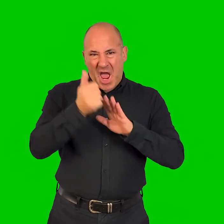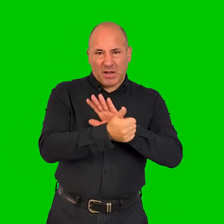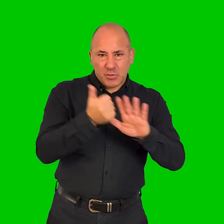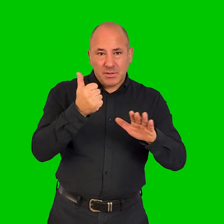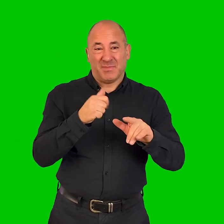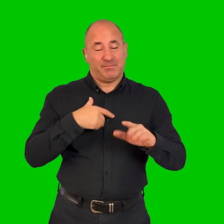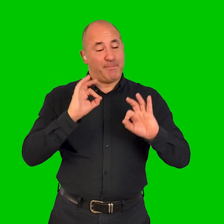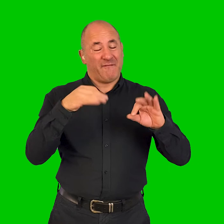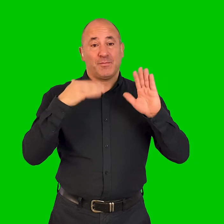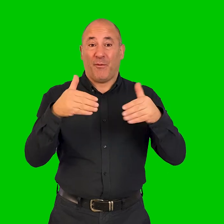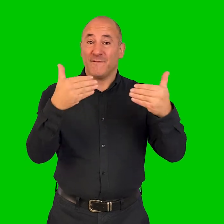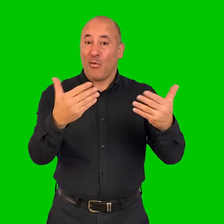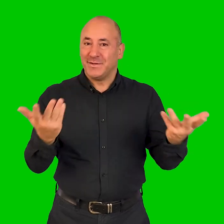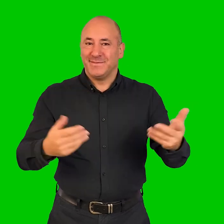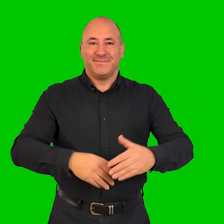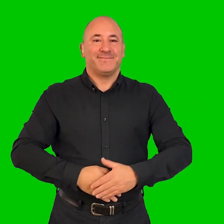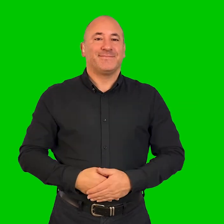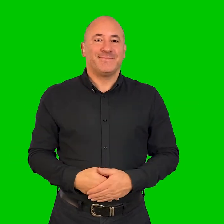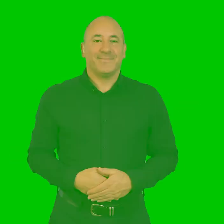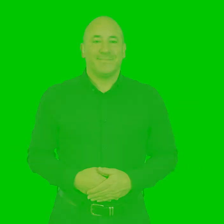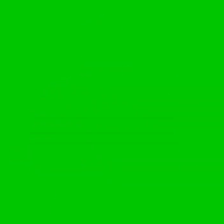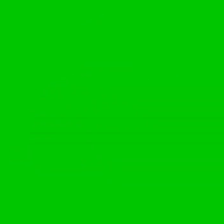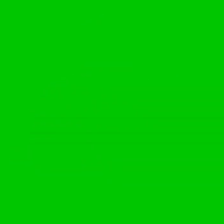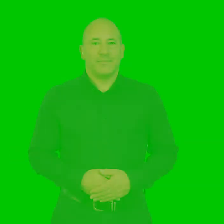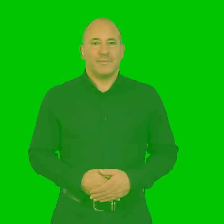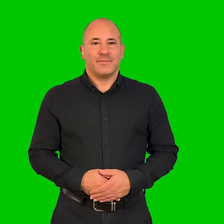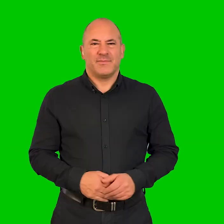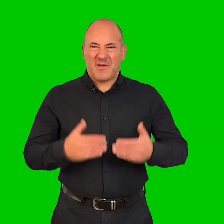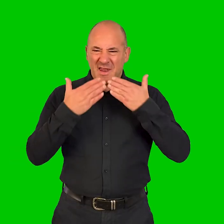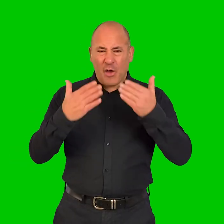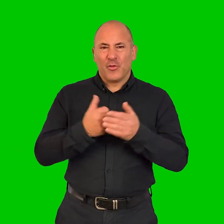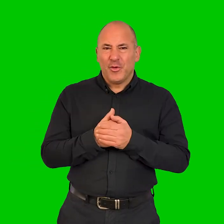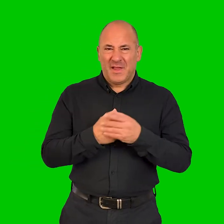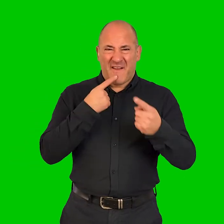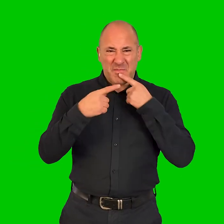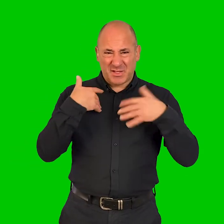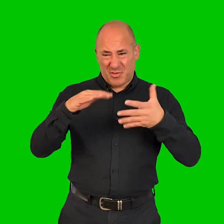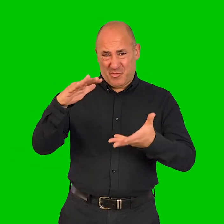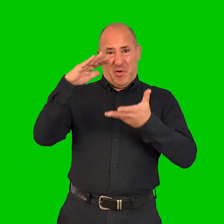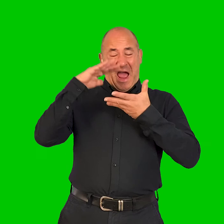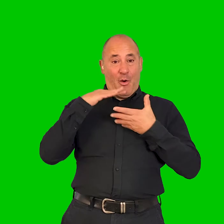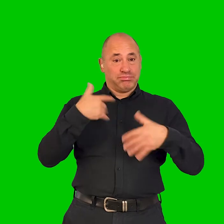which will only benefit us as a city moving forward. Thank you, Laura. That was really informative.